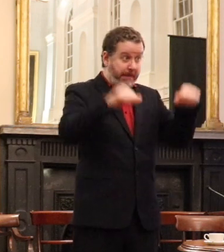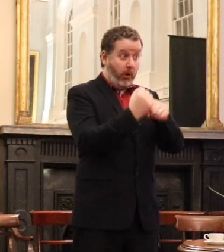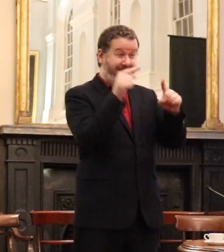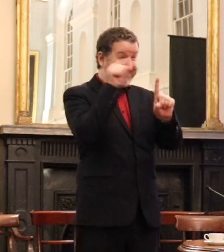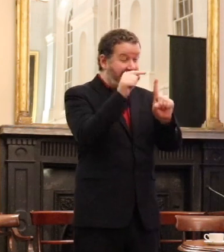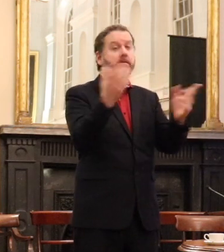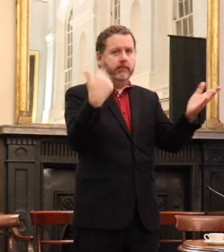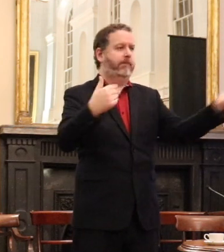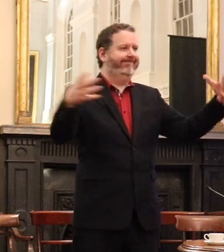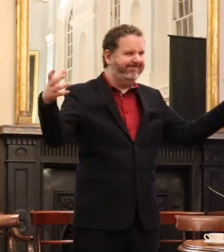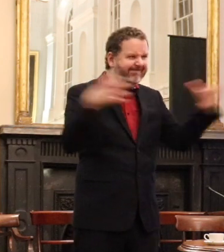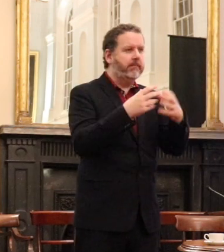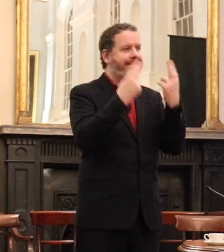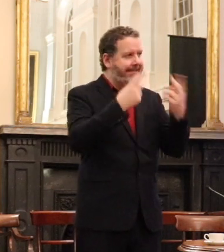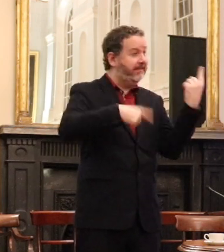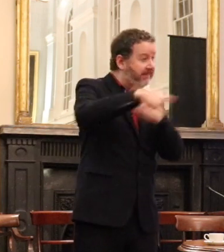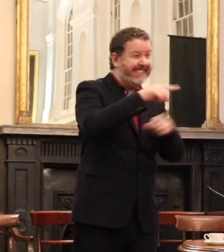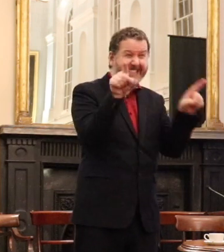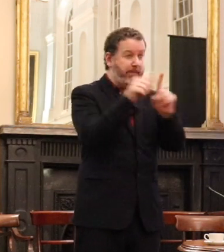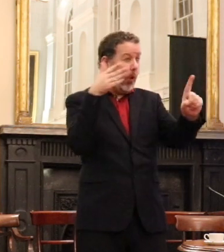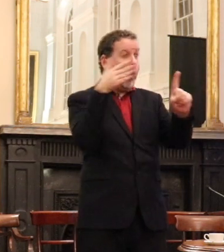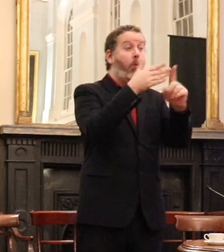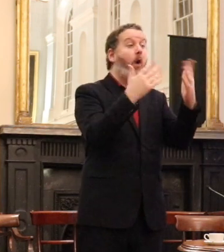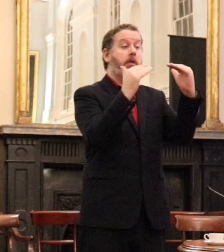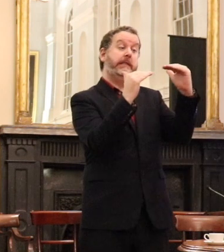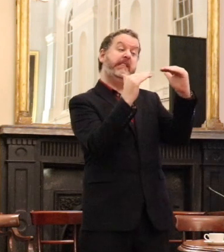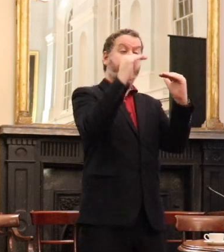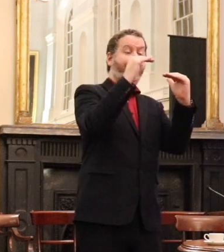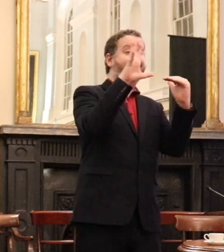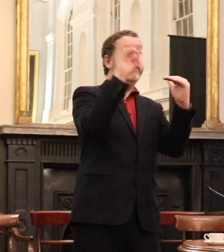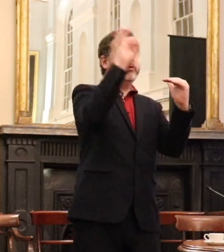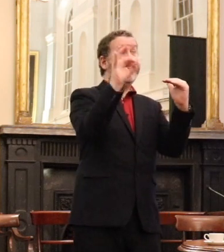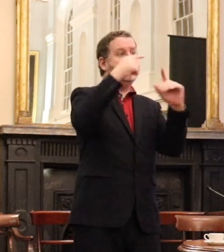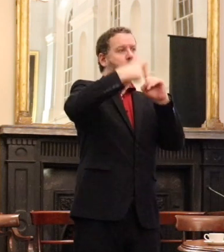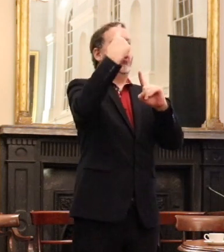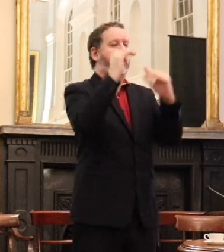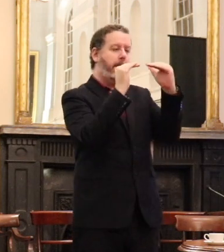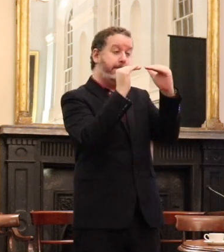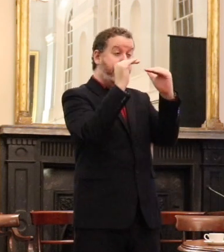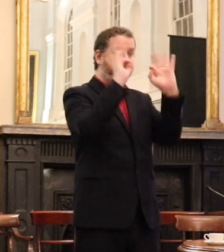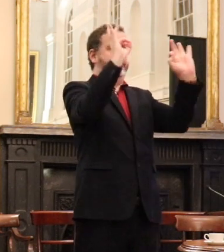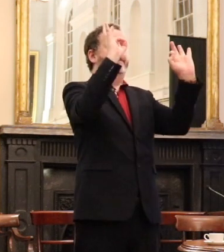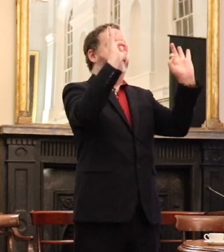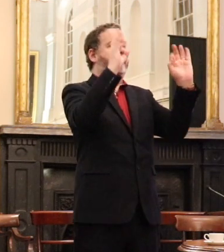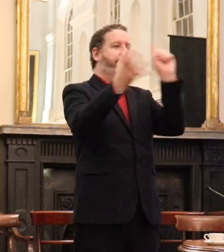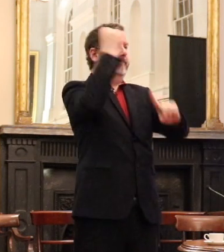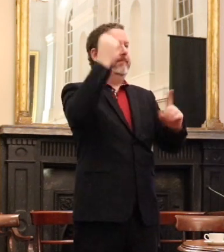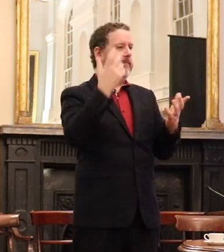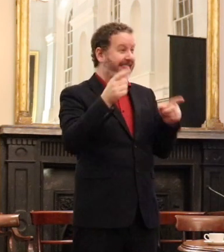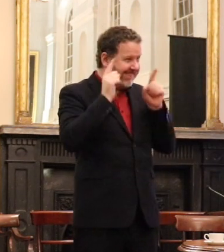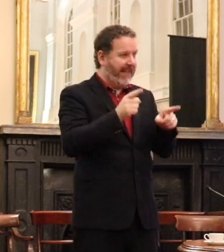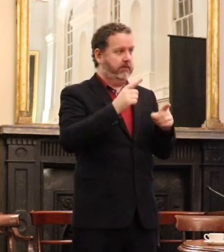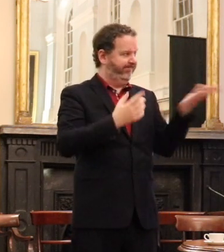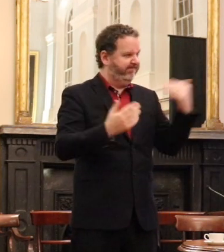committed to the goal of getting it to 50% plus one because that's what gets you the victory in a